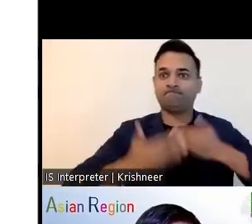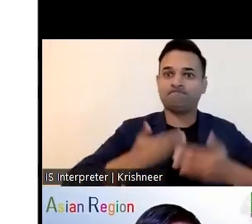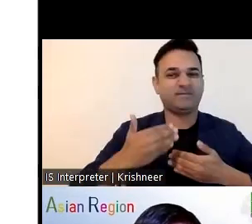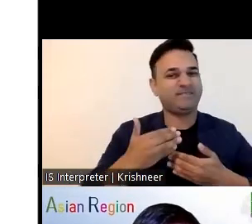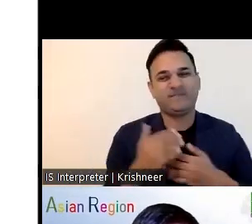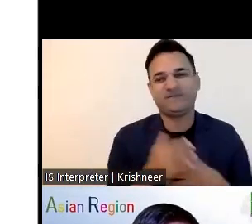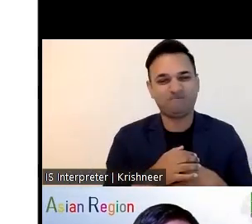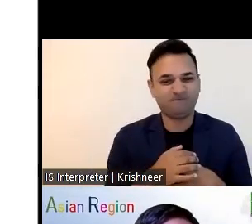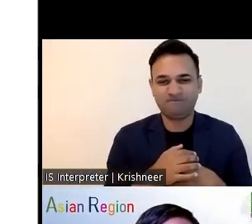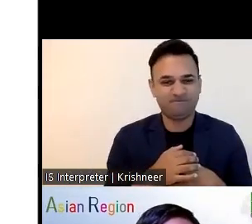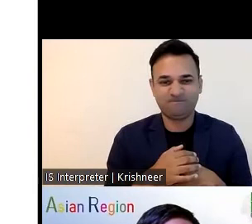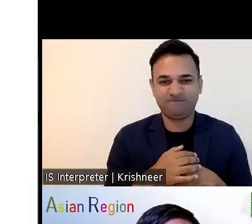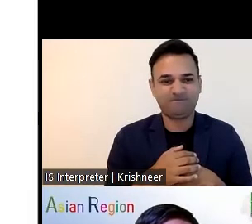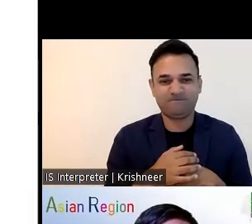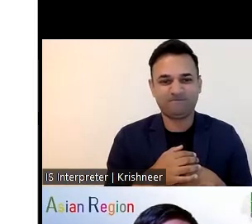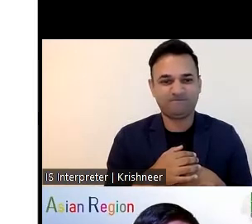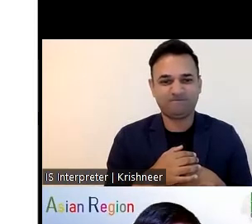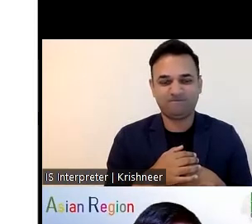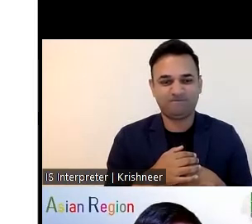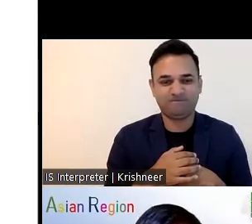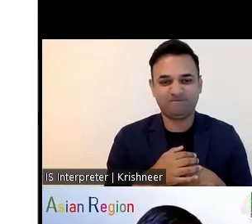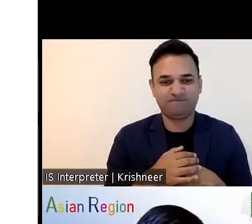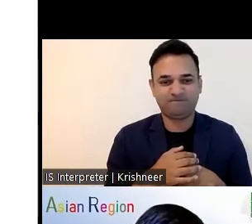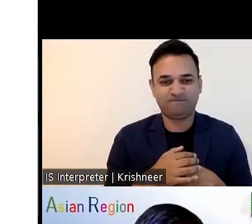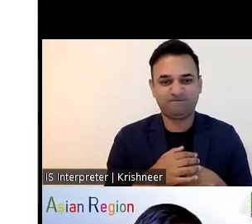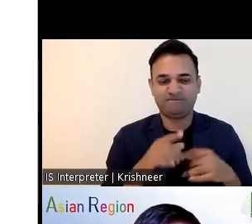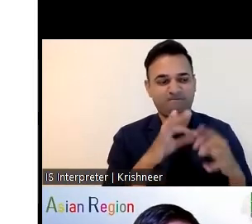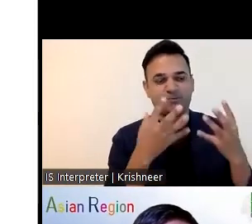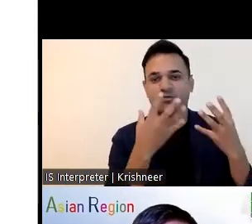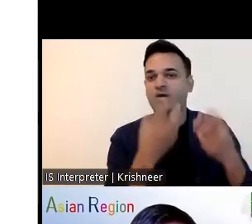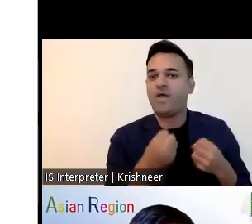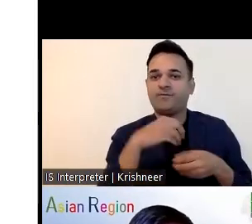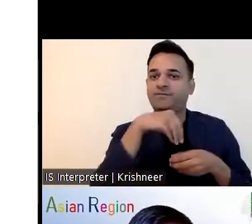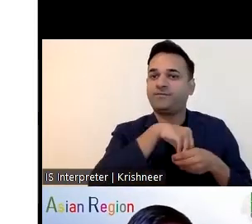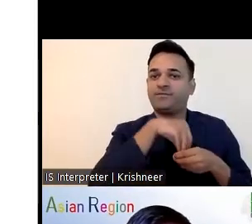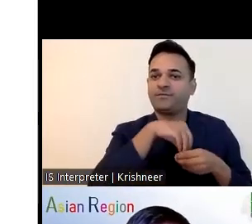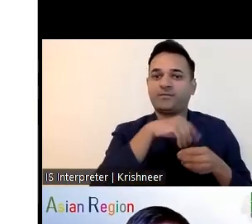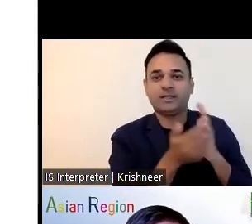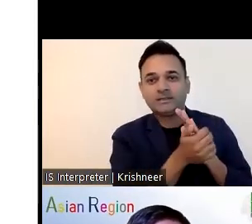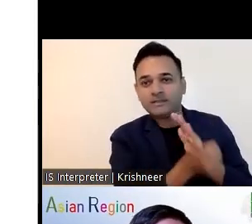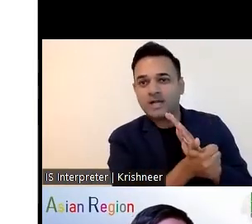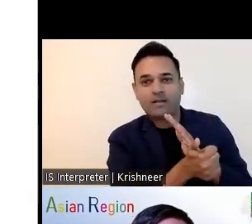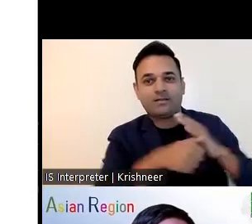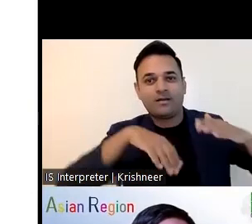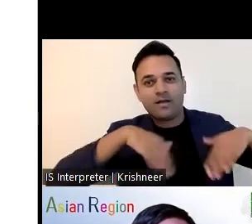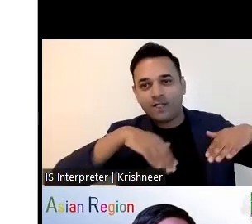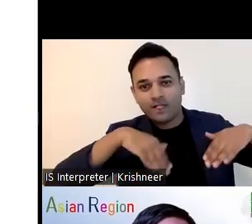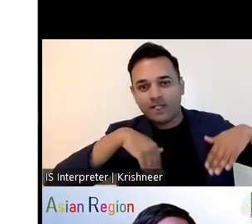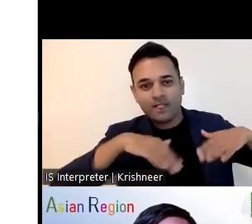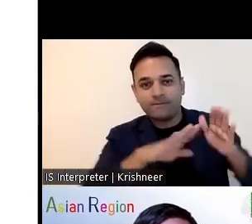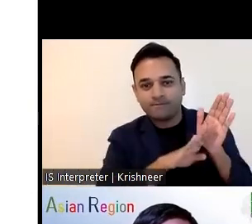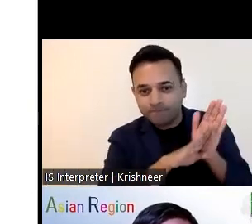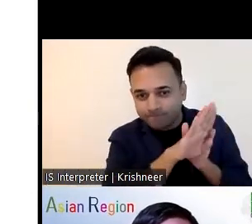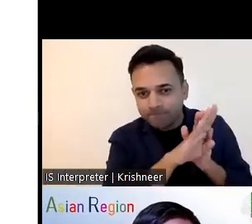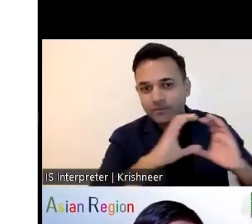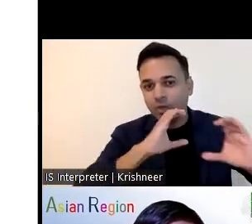language interpreter available no accessible inform no information is available in accessible formats and especially uh